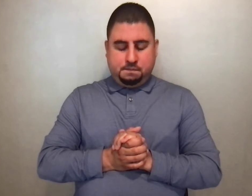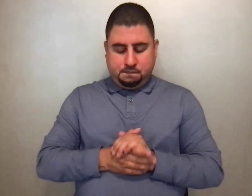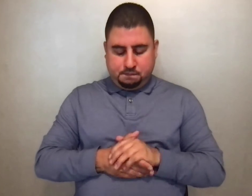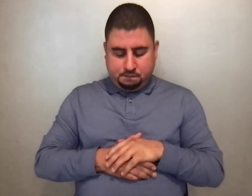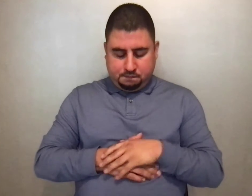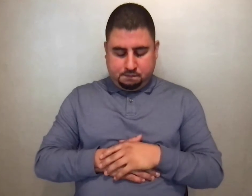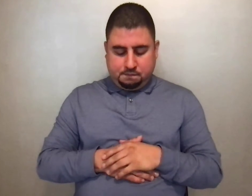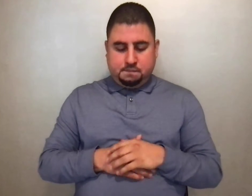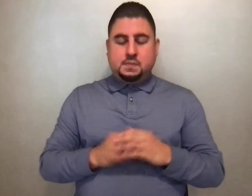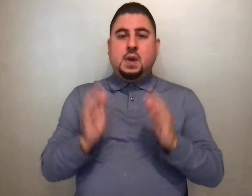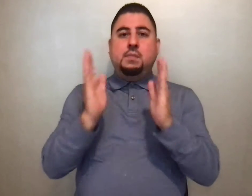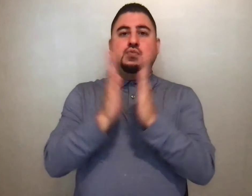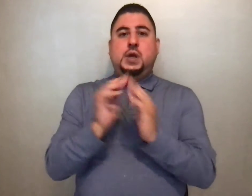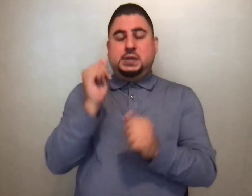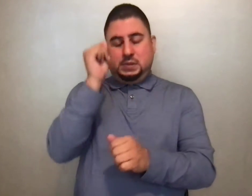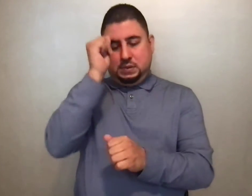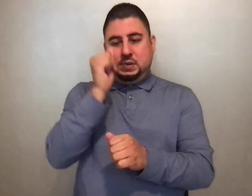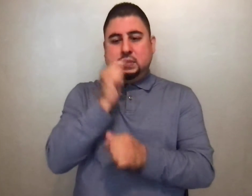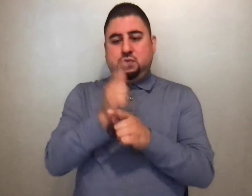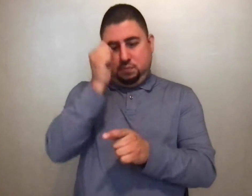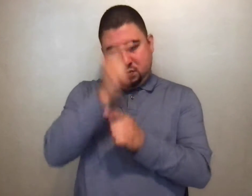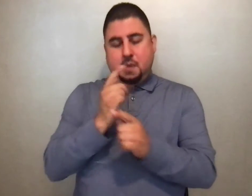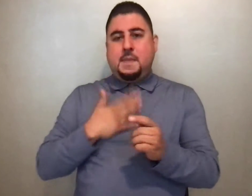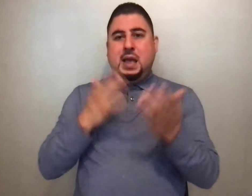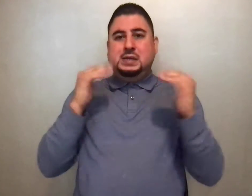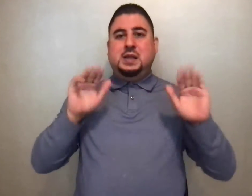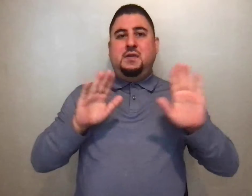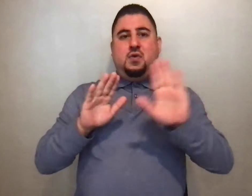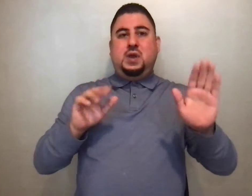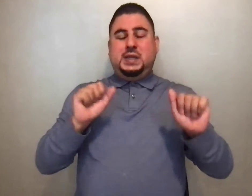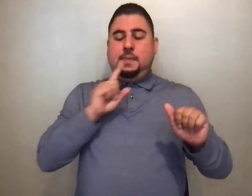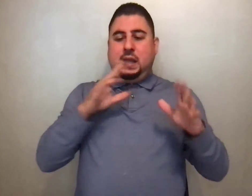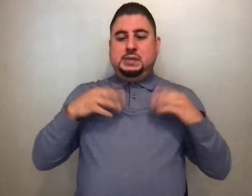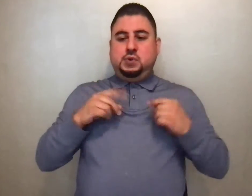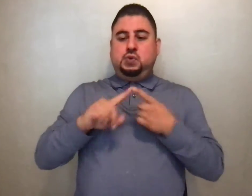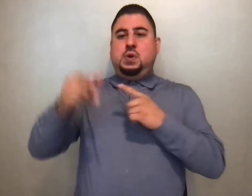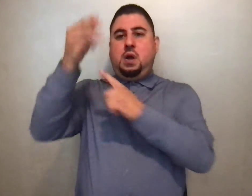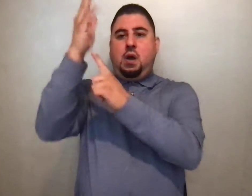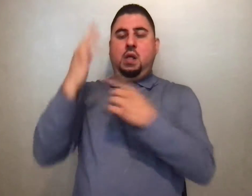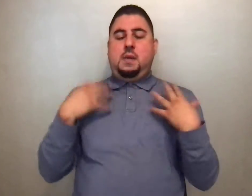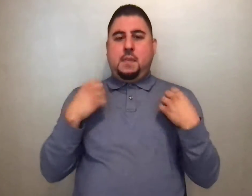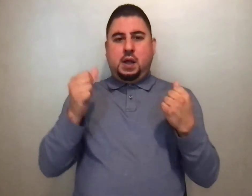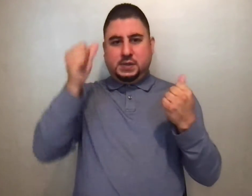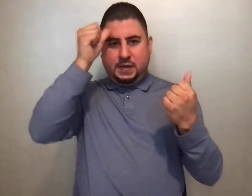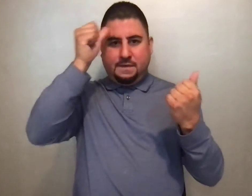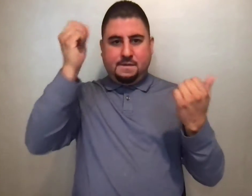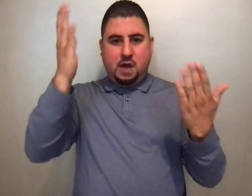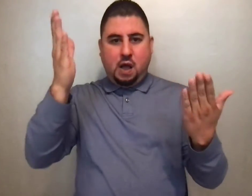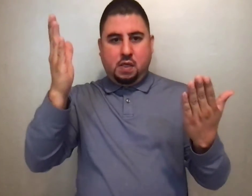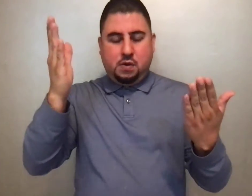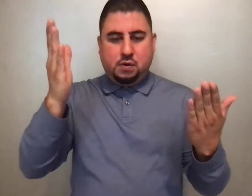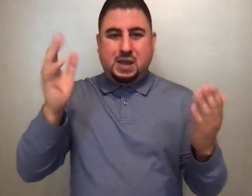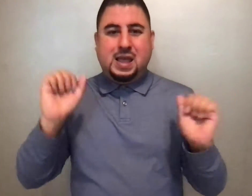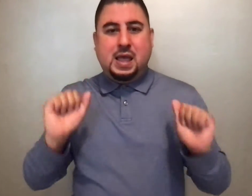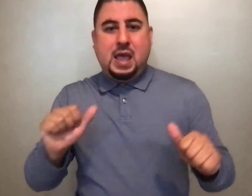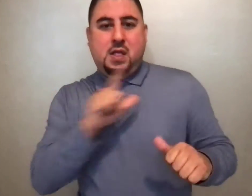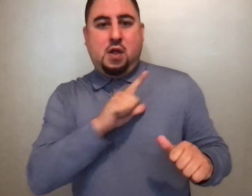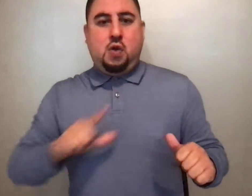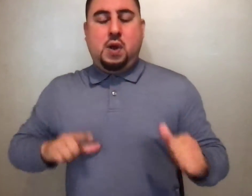Pray, sisters and brothers, that my sacrifice and yours may be acceptable to God, the Almighty Father. May the Lord accept the sacrifice